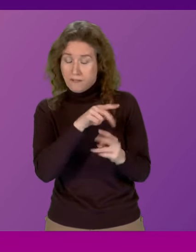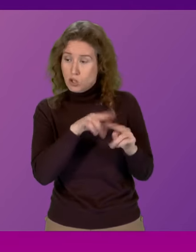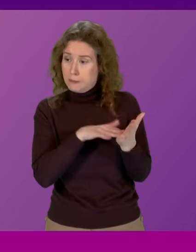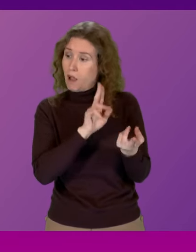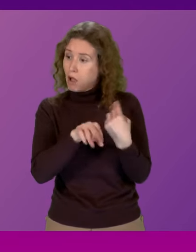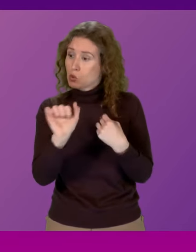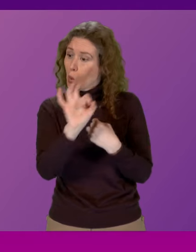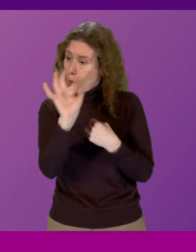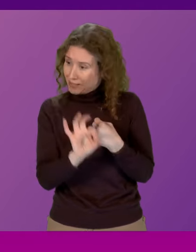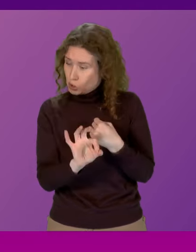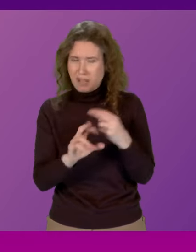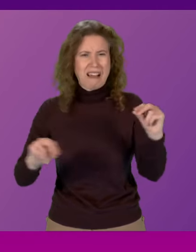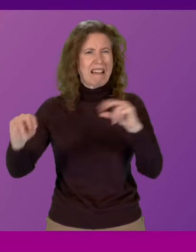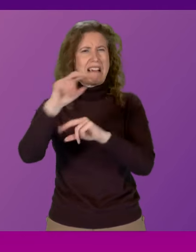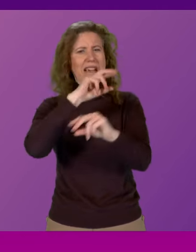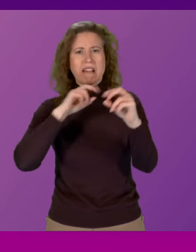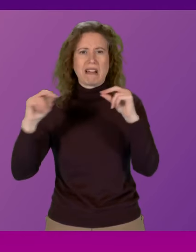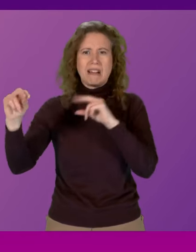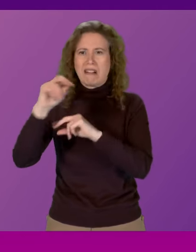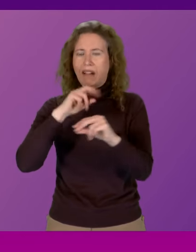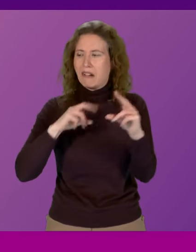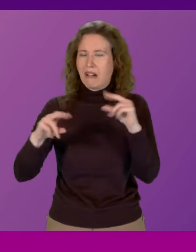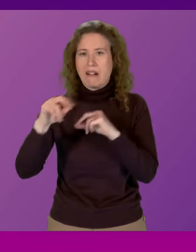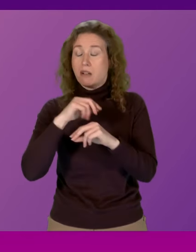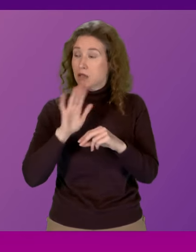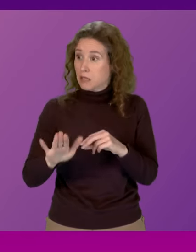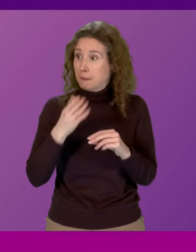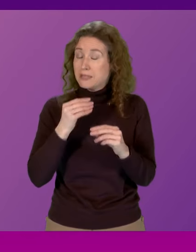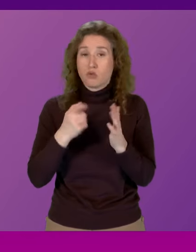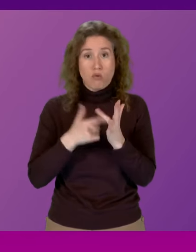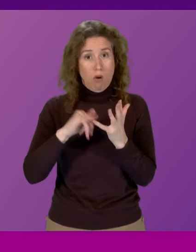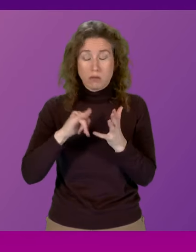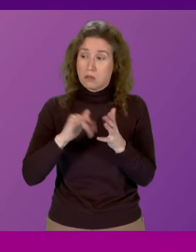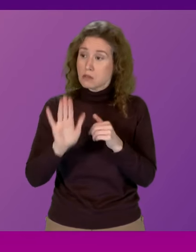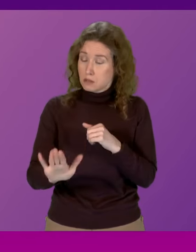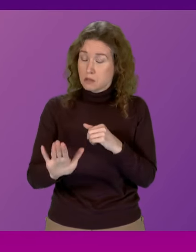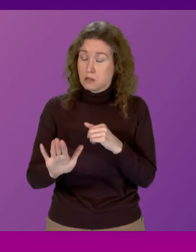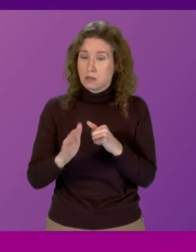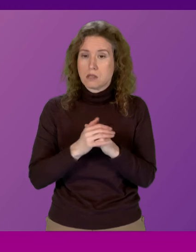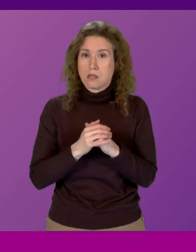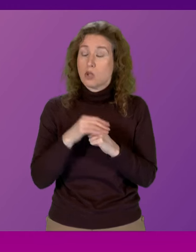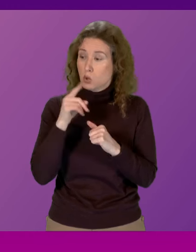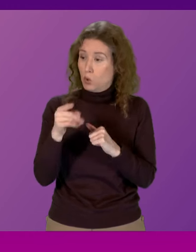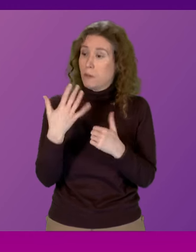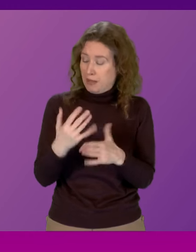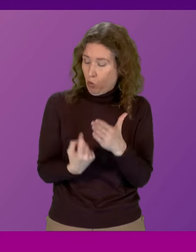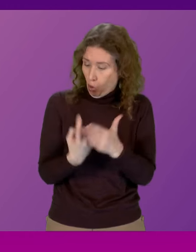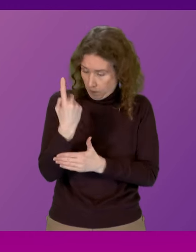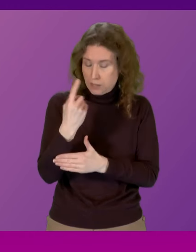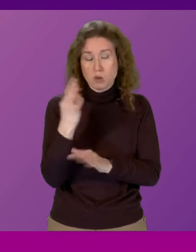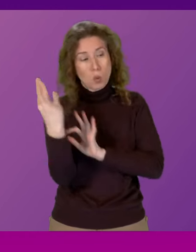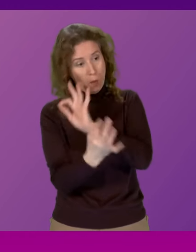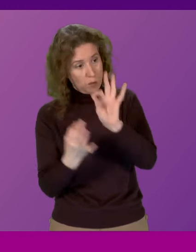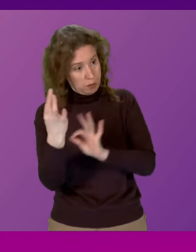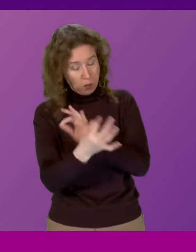questions. Mr... Mr Ross. Mr Ross. You have had an opportunity to put